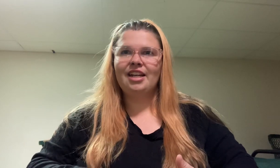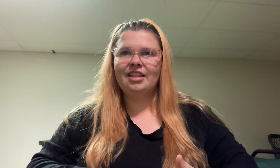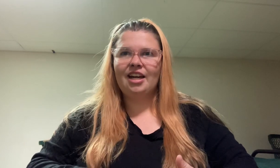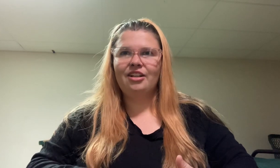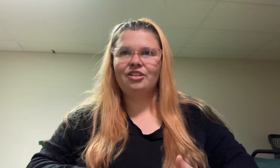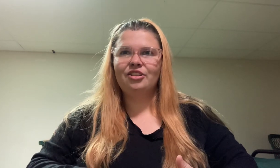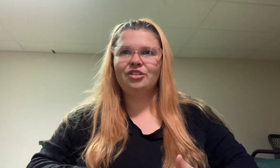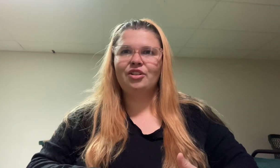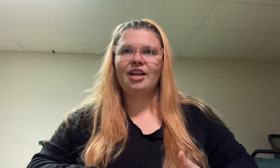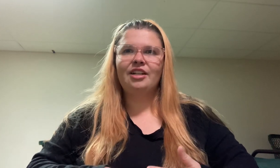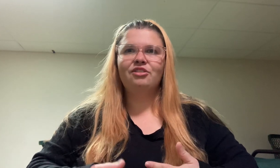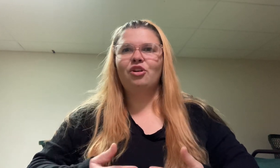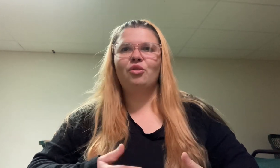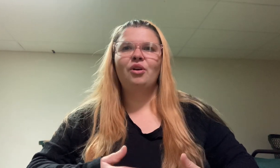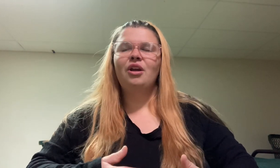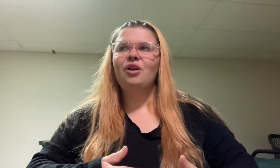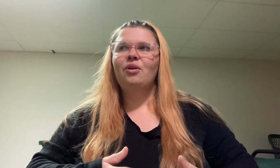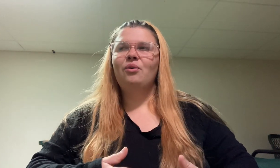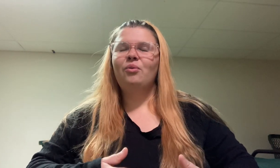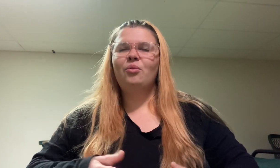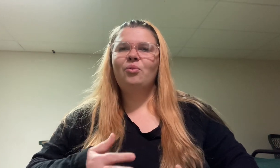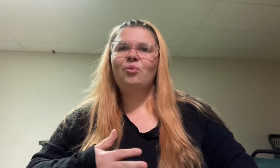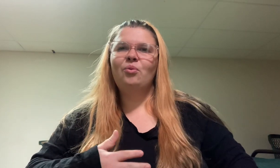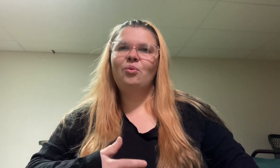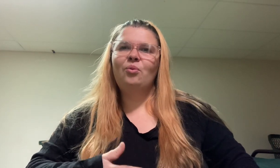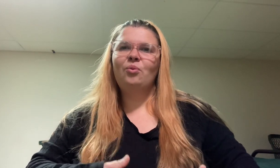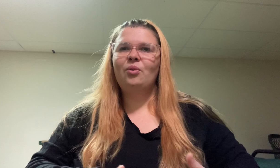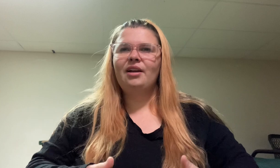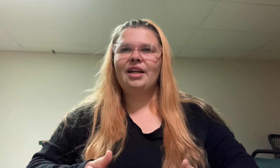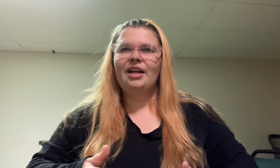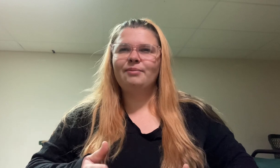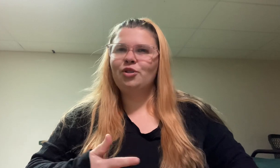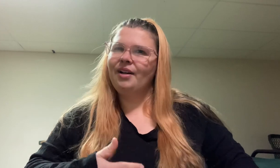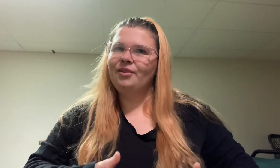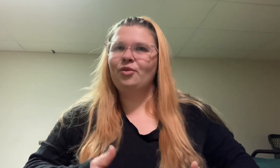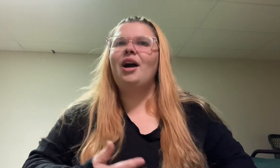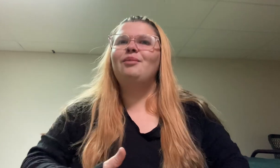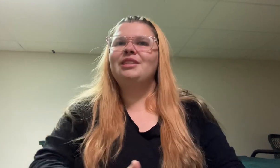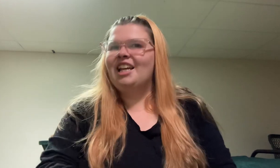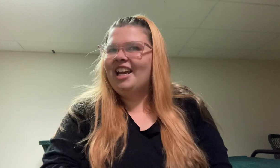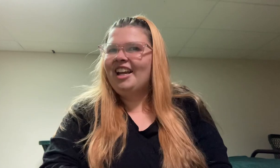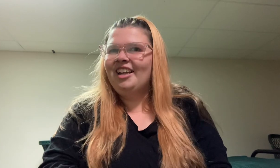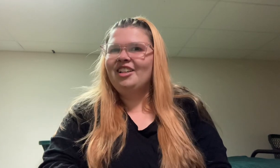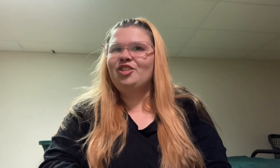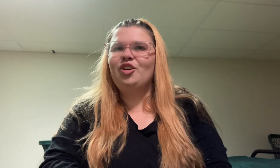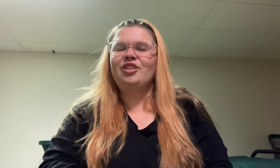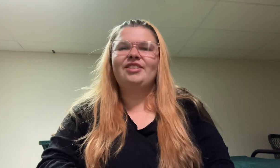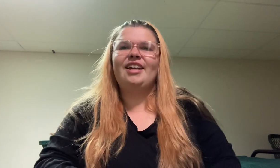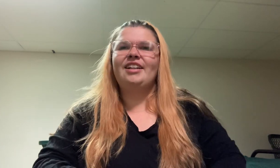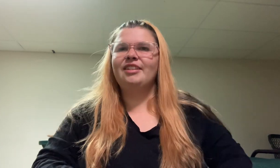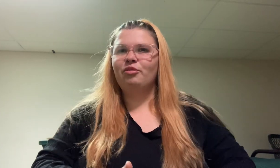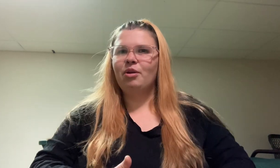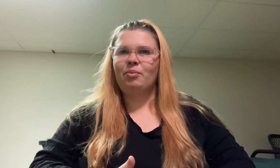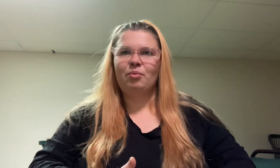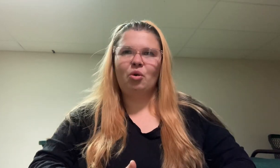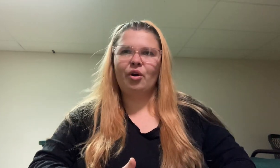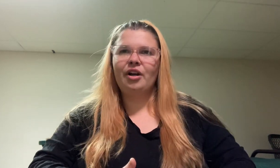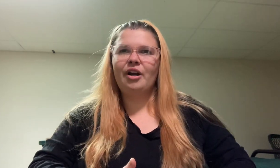take that a look so you kind of know what I'm saying and to understand a little bit more on